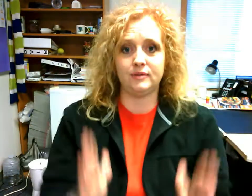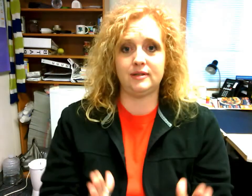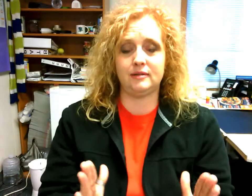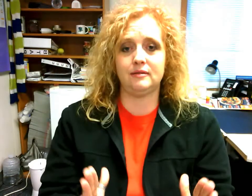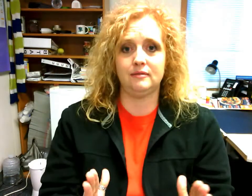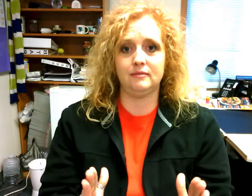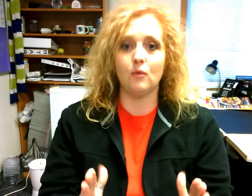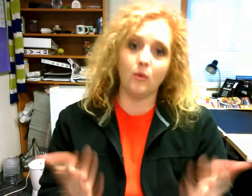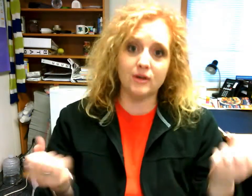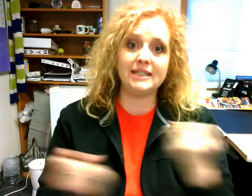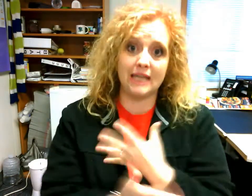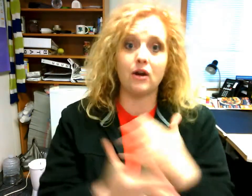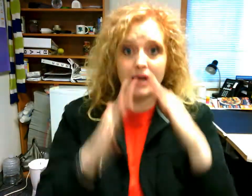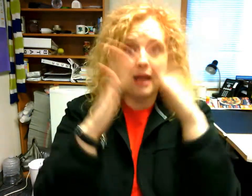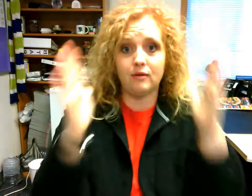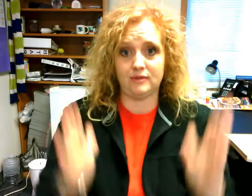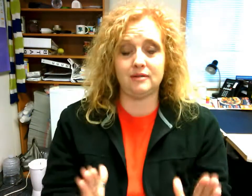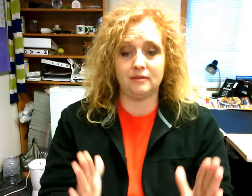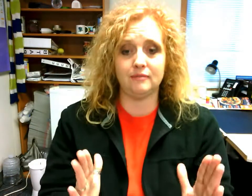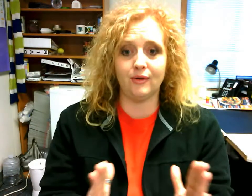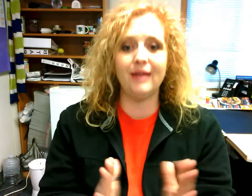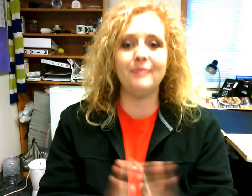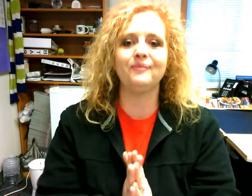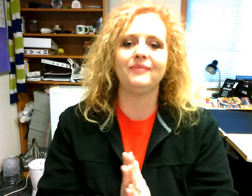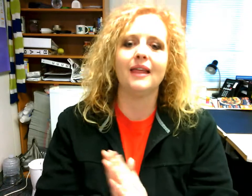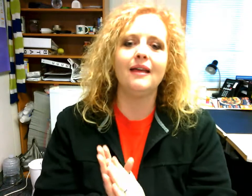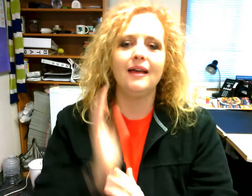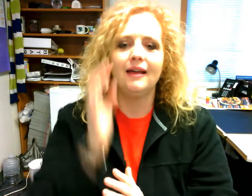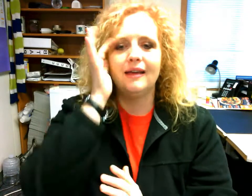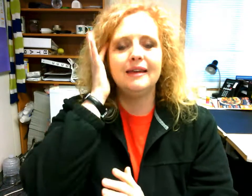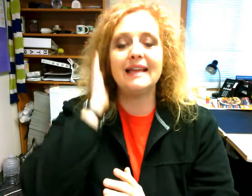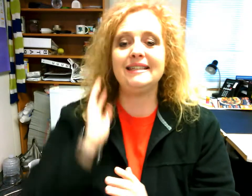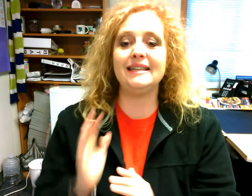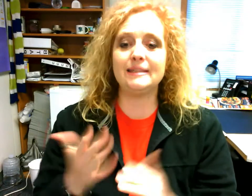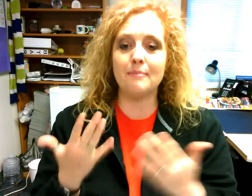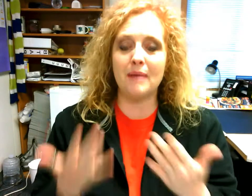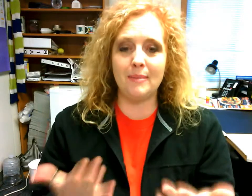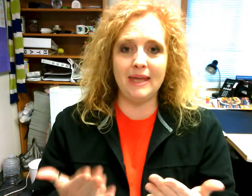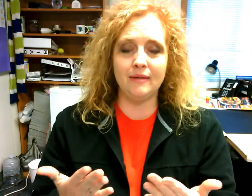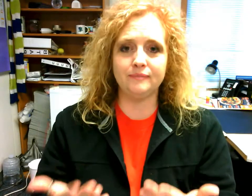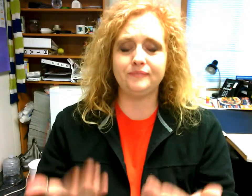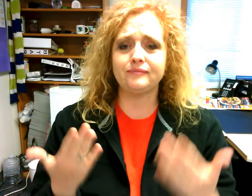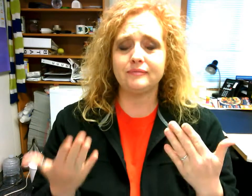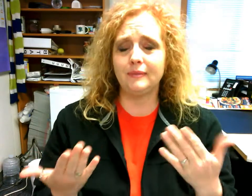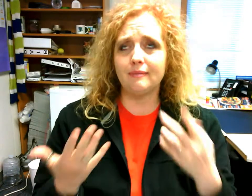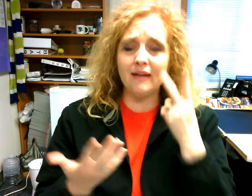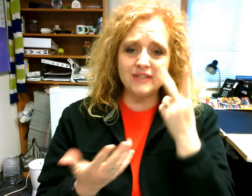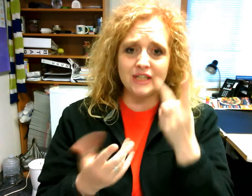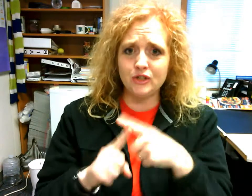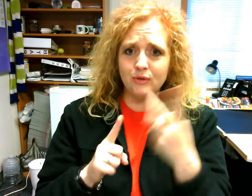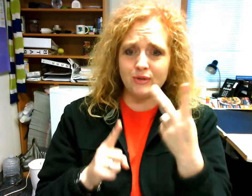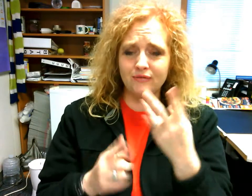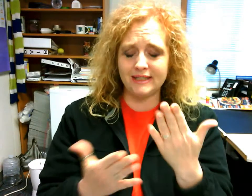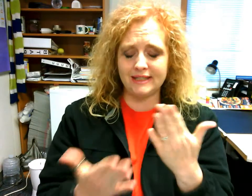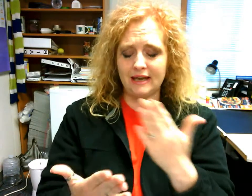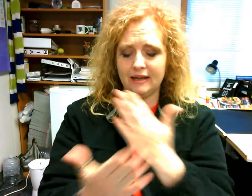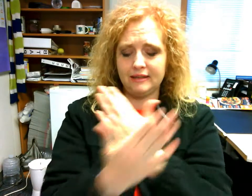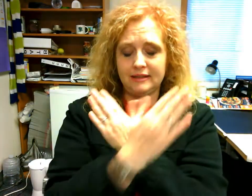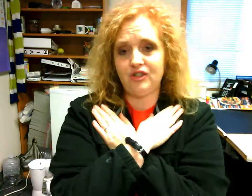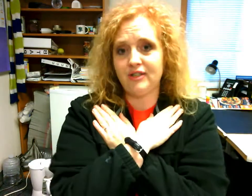or scary house okay next is money i've seen two different signs just